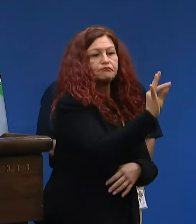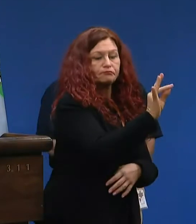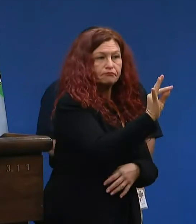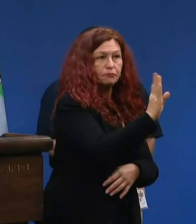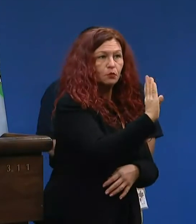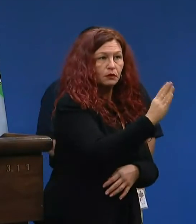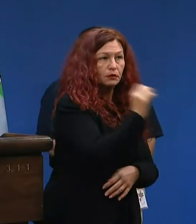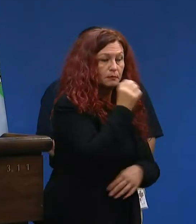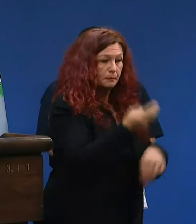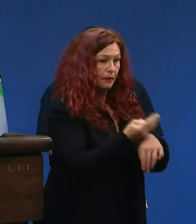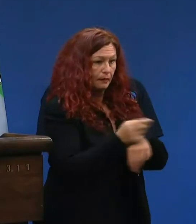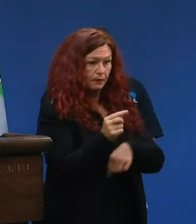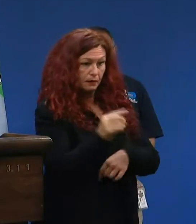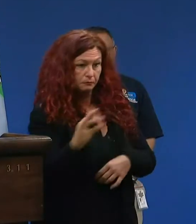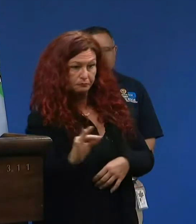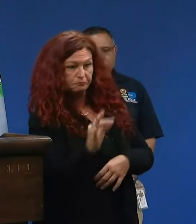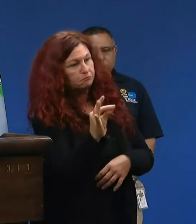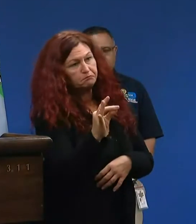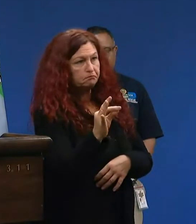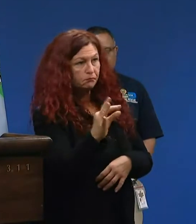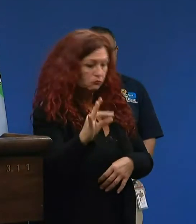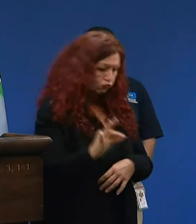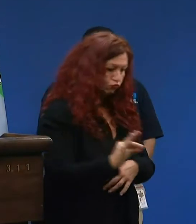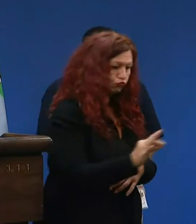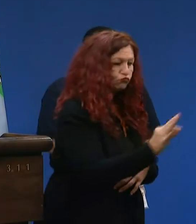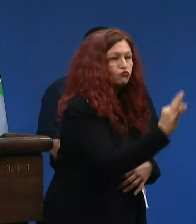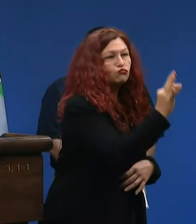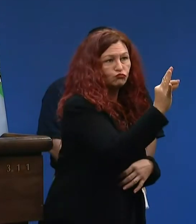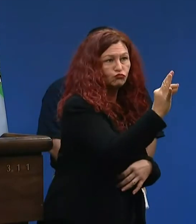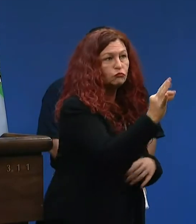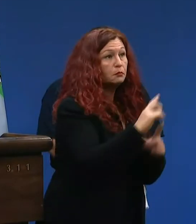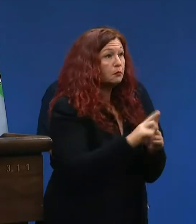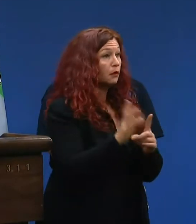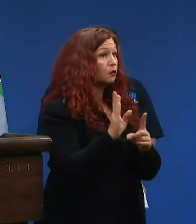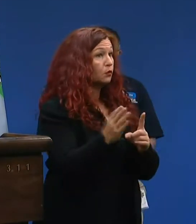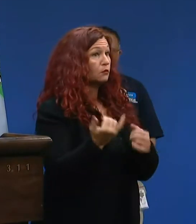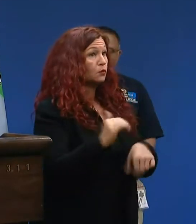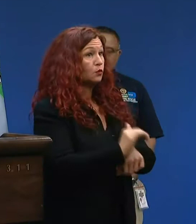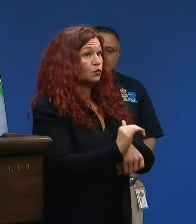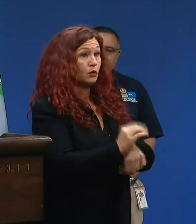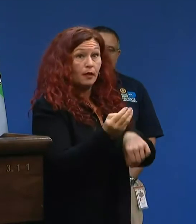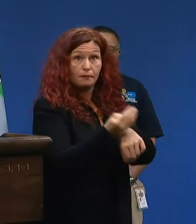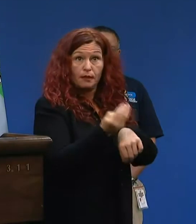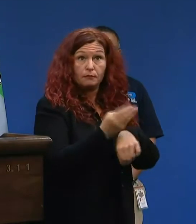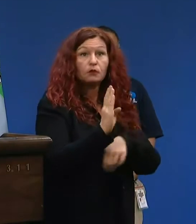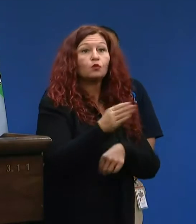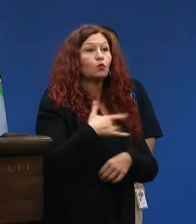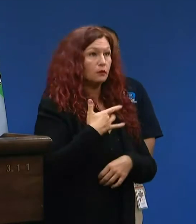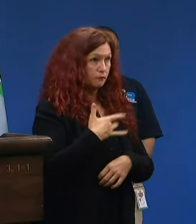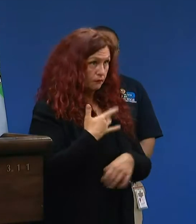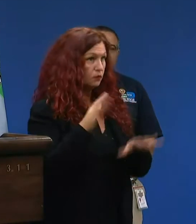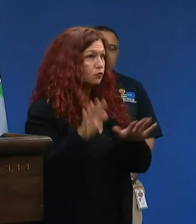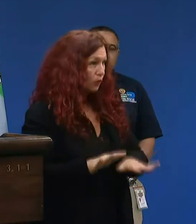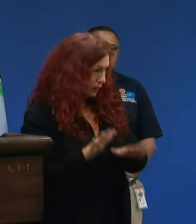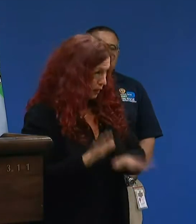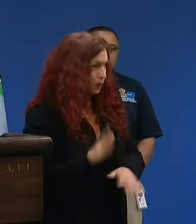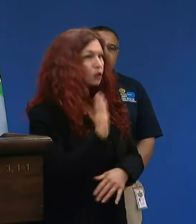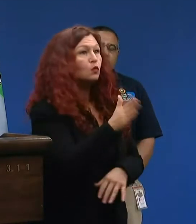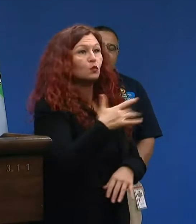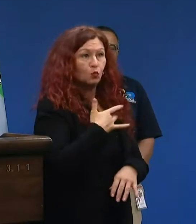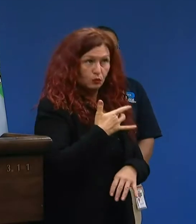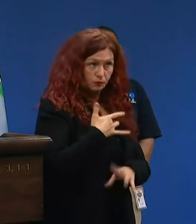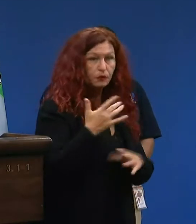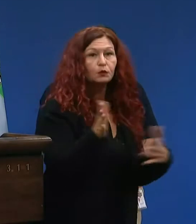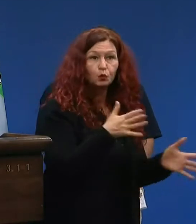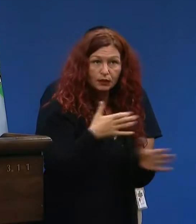tonight and tomorrow. And these showers and thunderstorms will have some brief but gusty winds, and these winds could